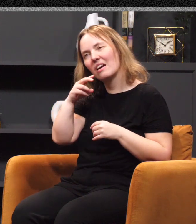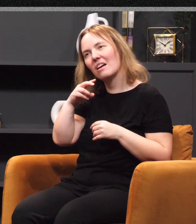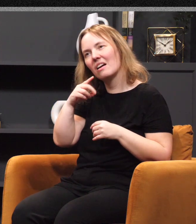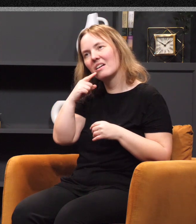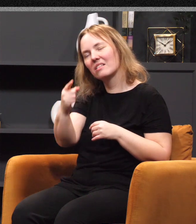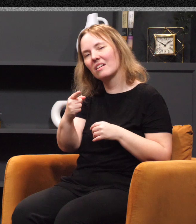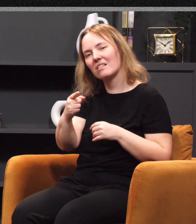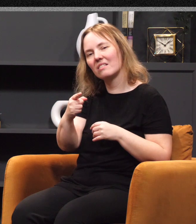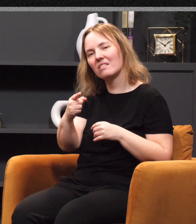go talk to Jesus.